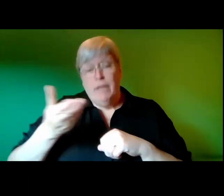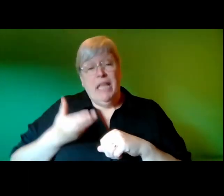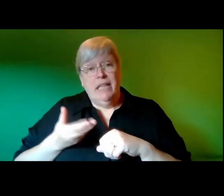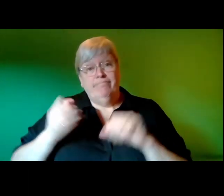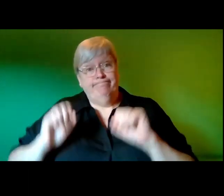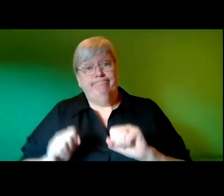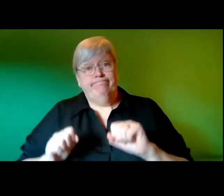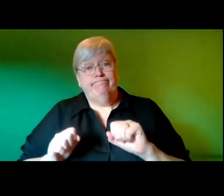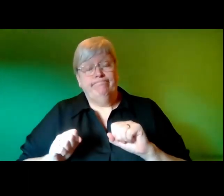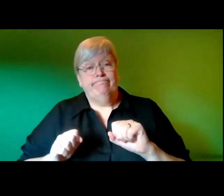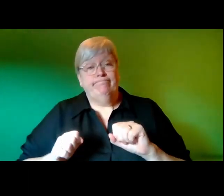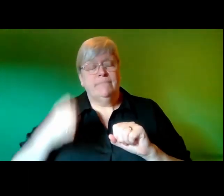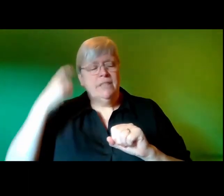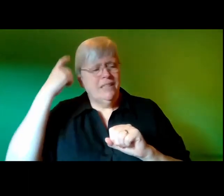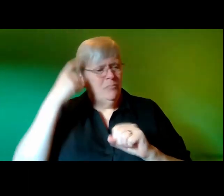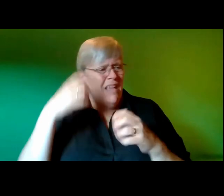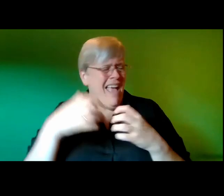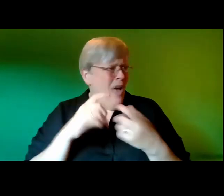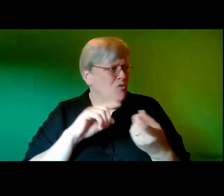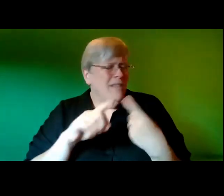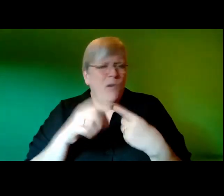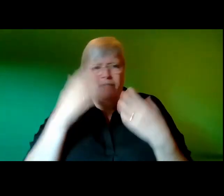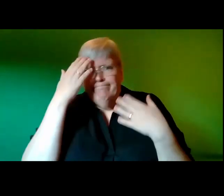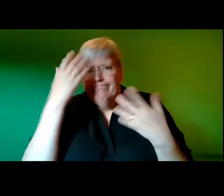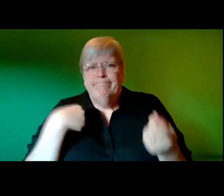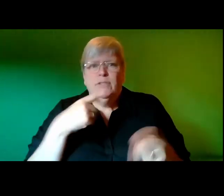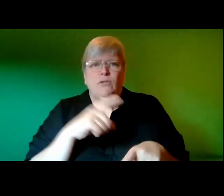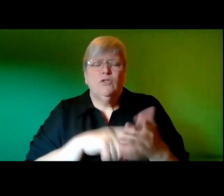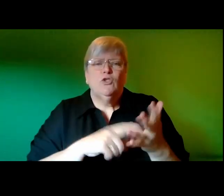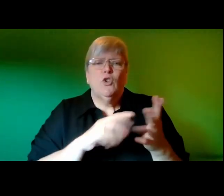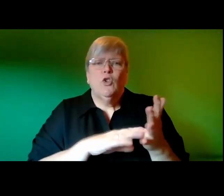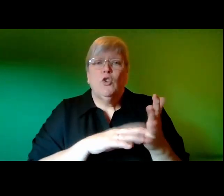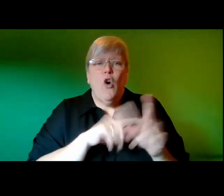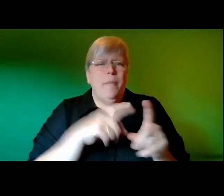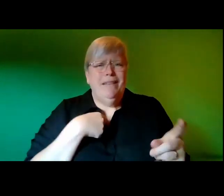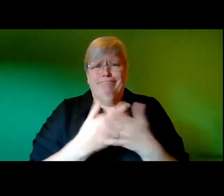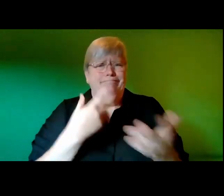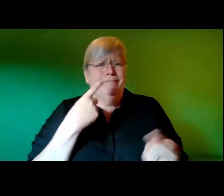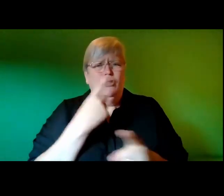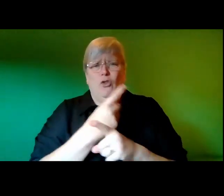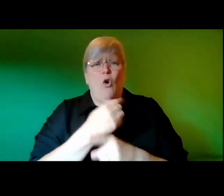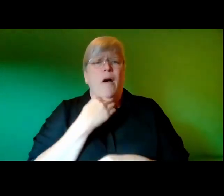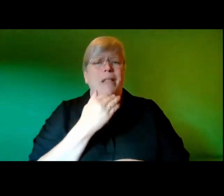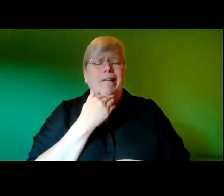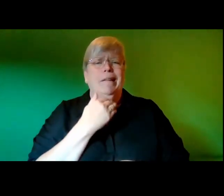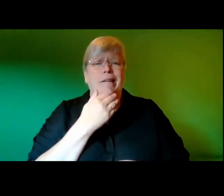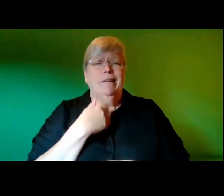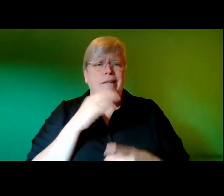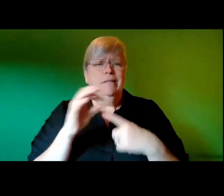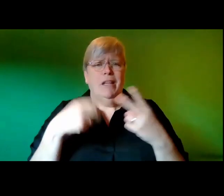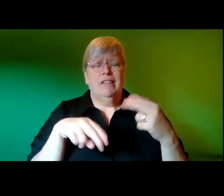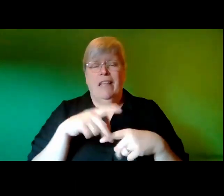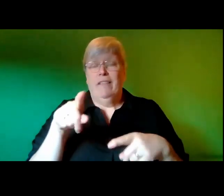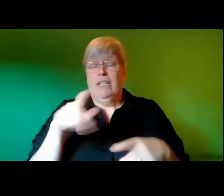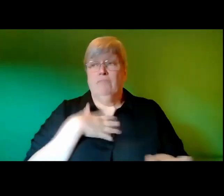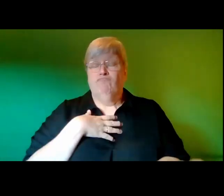i thought about how to respond but the good thing about tommy was he would fill any gap in a conversation especially if it was him who had blown a hole in it in the